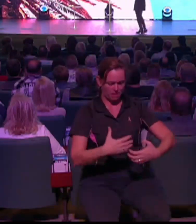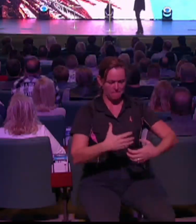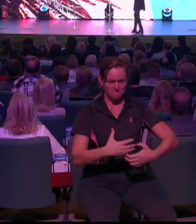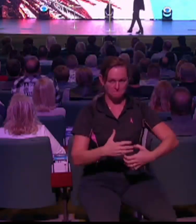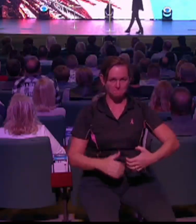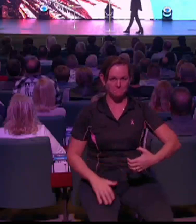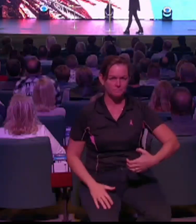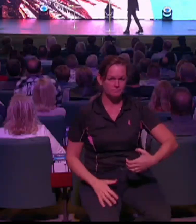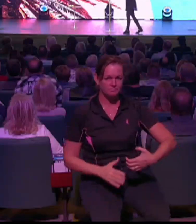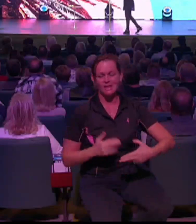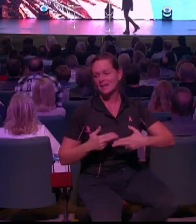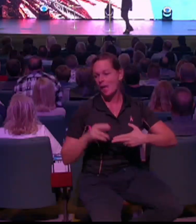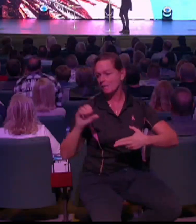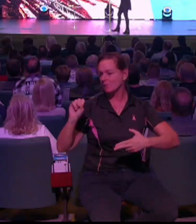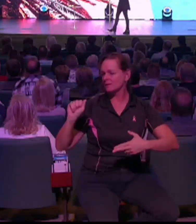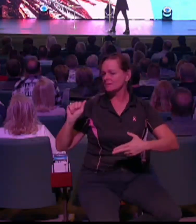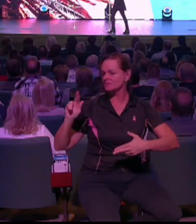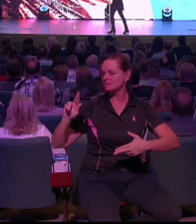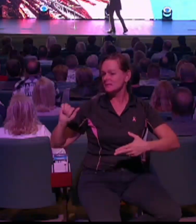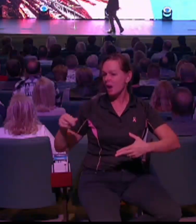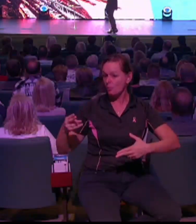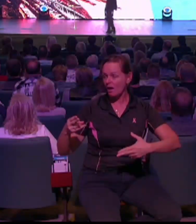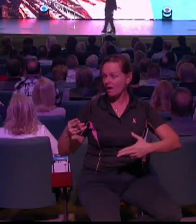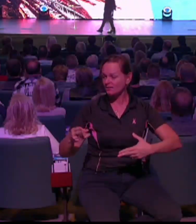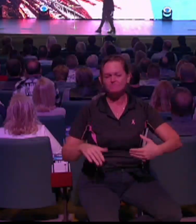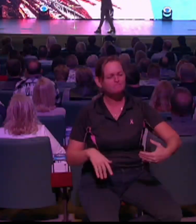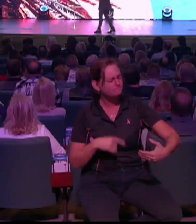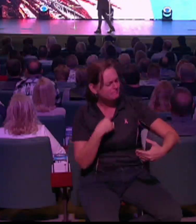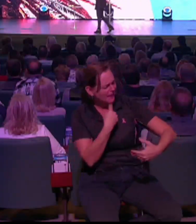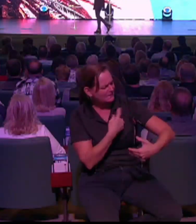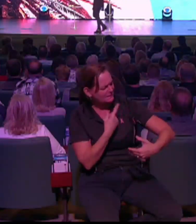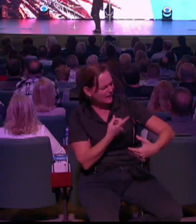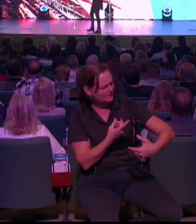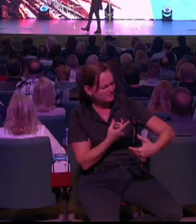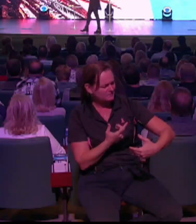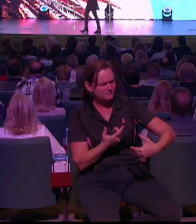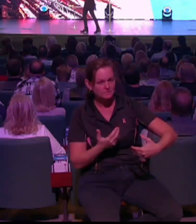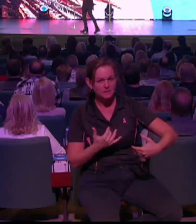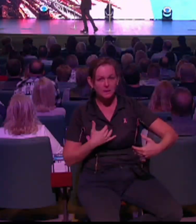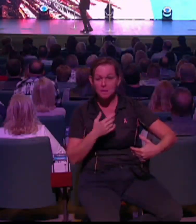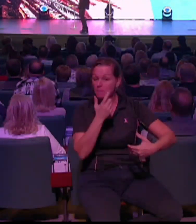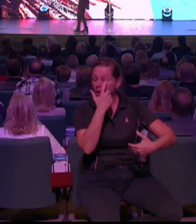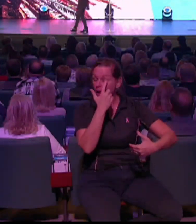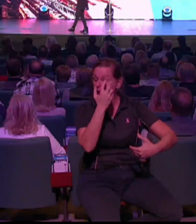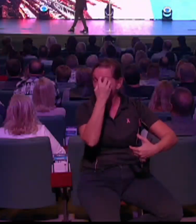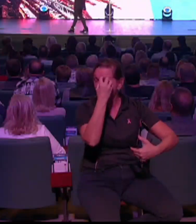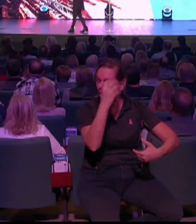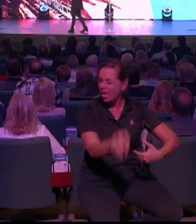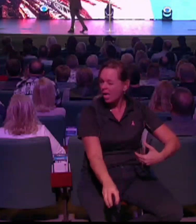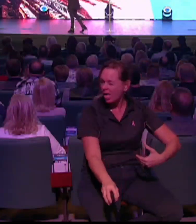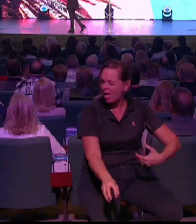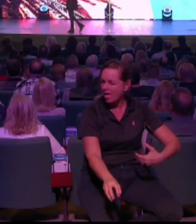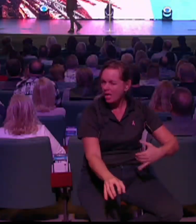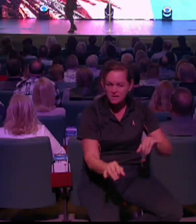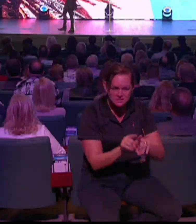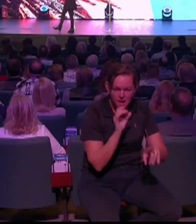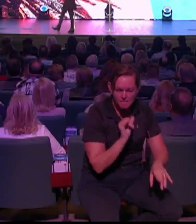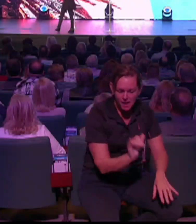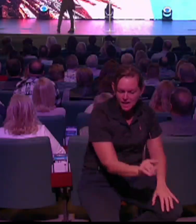Her name is Sarah. Sarah, and I said, Sarah, I've lost my eye at the same age as you to the same